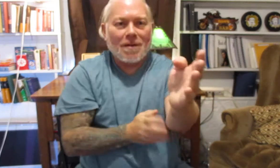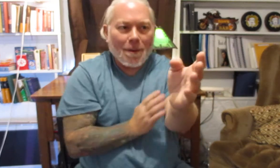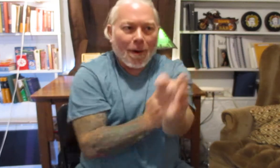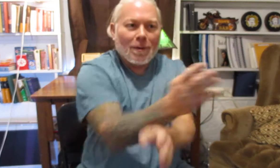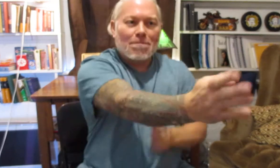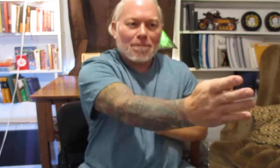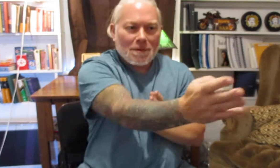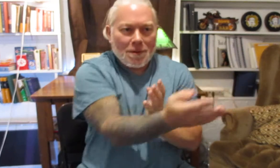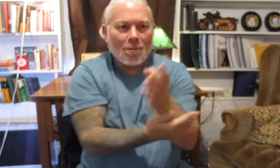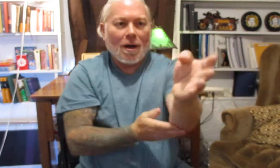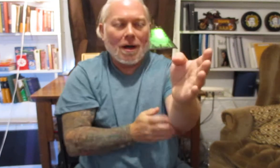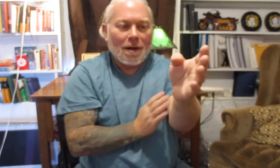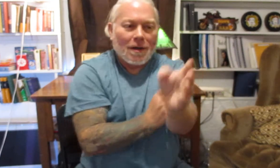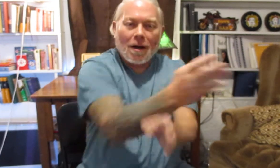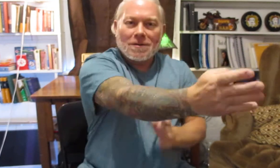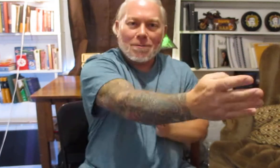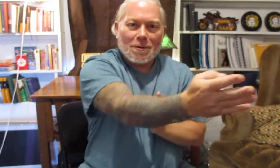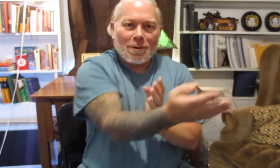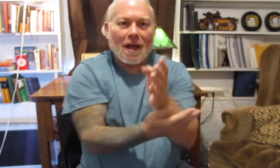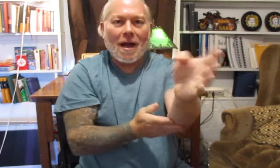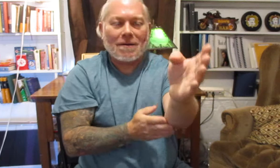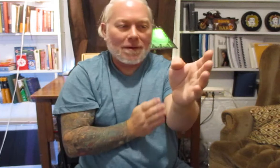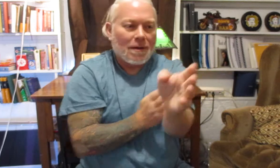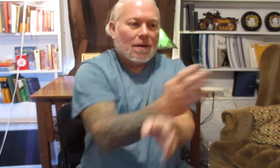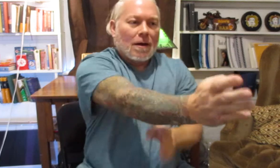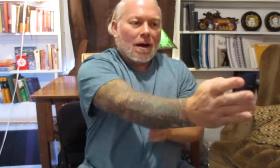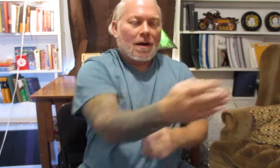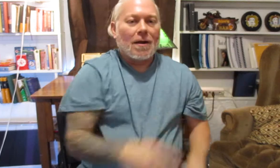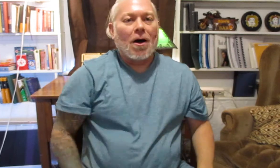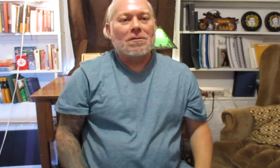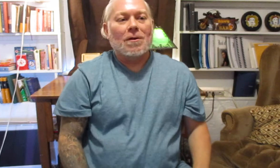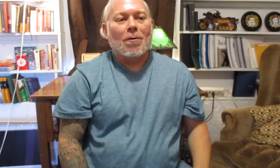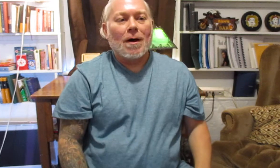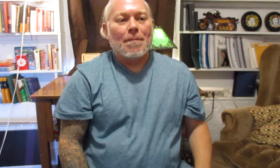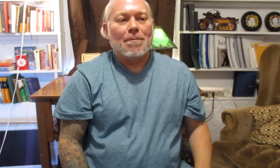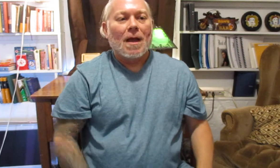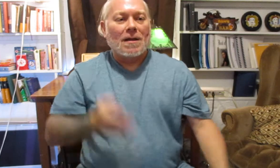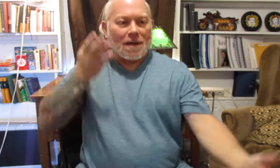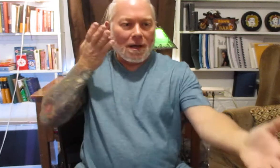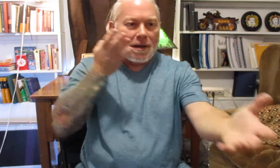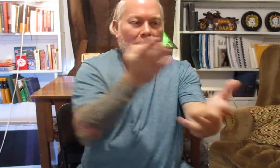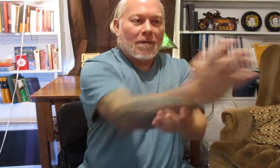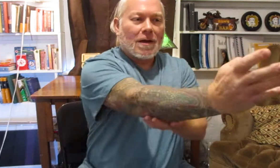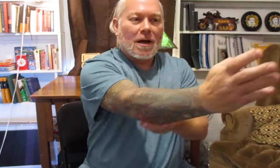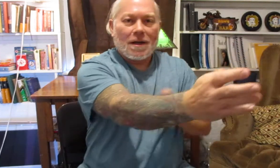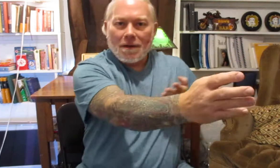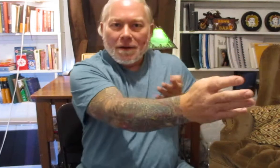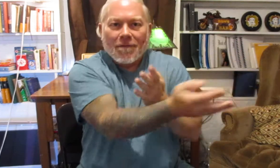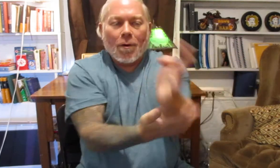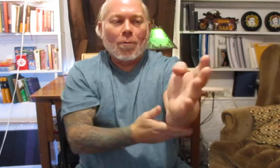the opponent to cause them to react it also has a kind of a cutting forward